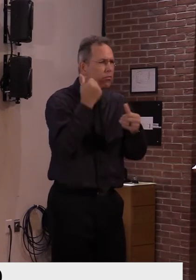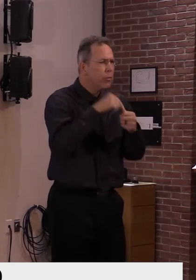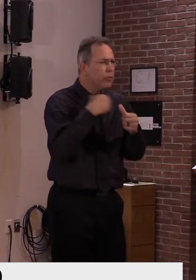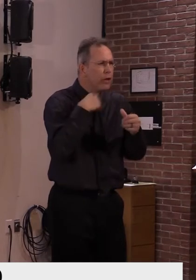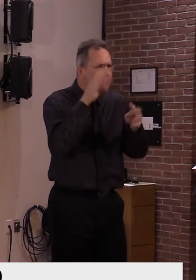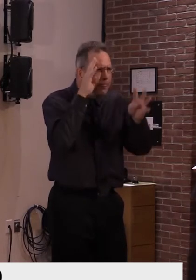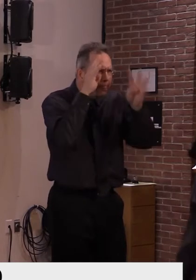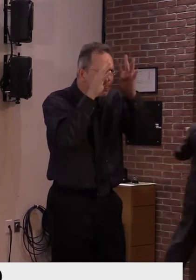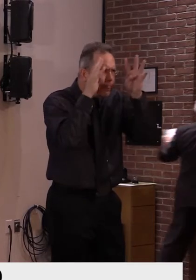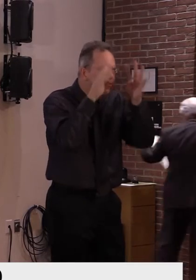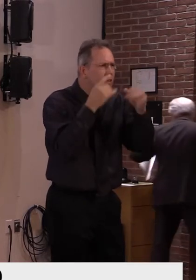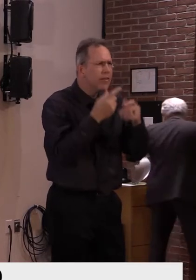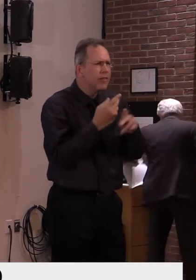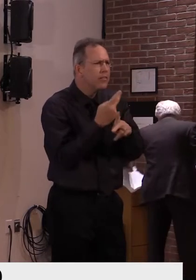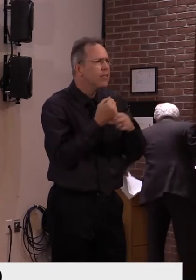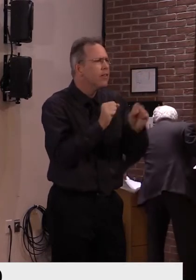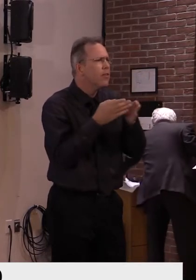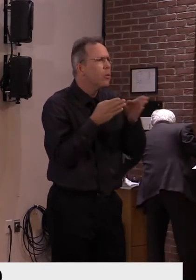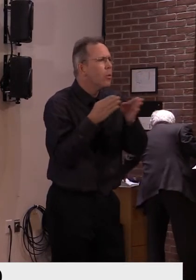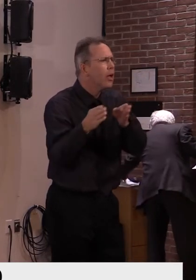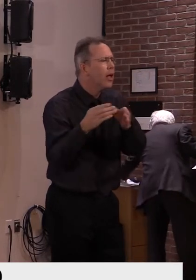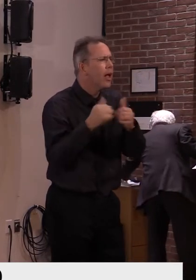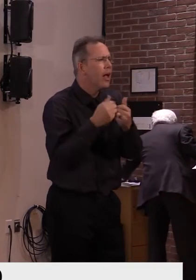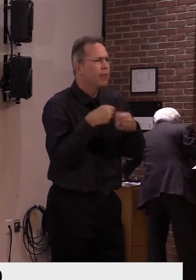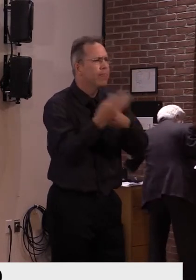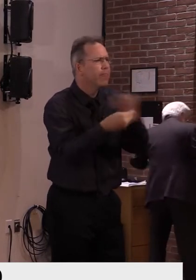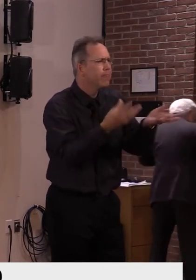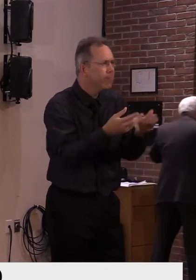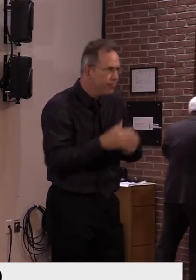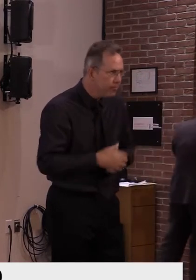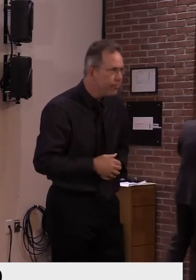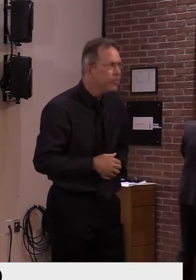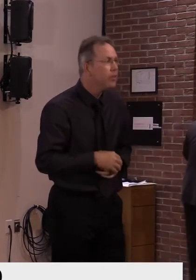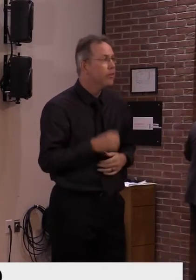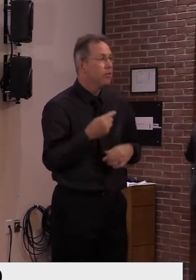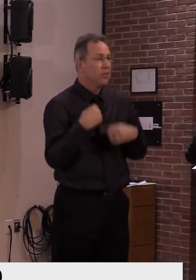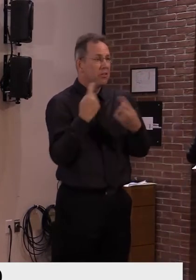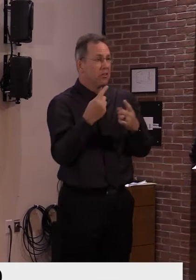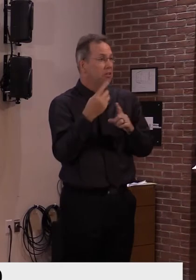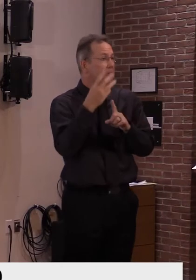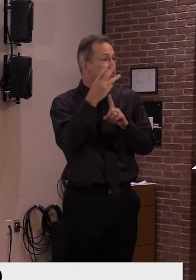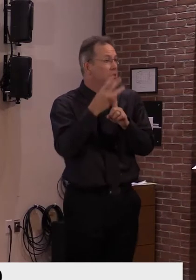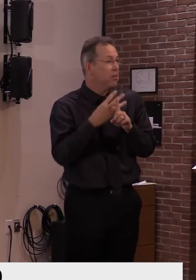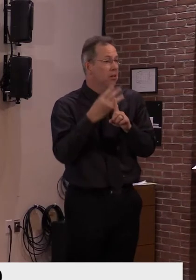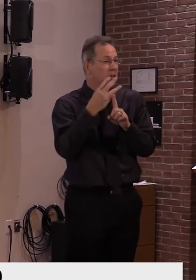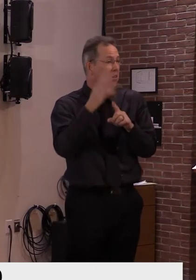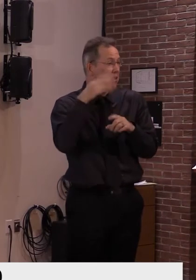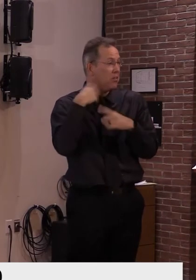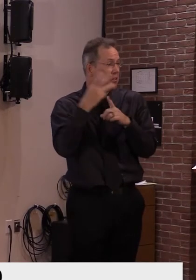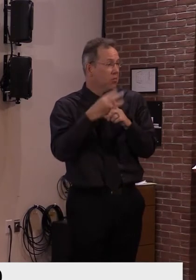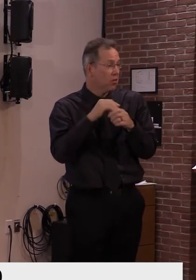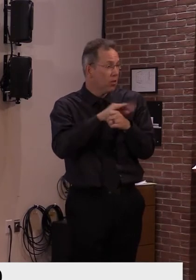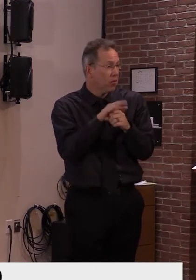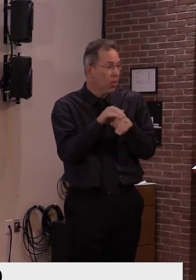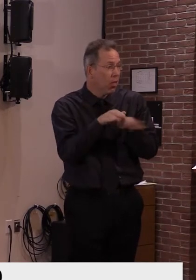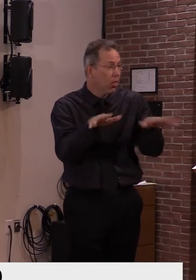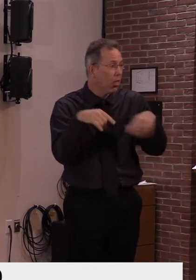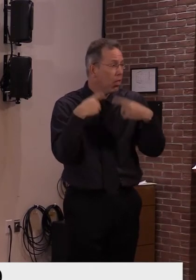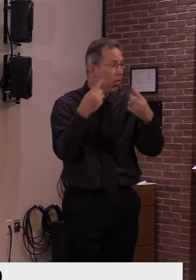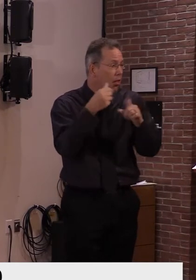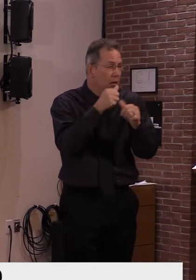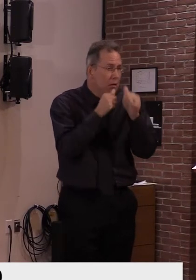this virus without the measures we've had to take over the last six months into returning to normal once it's been safely